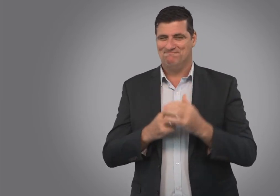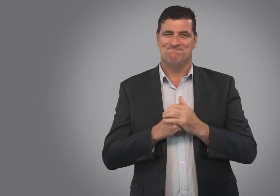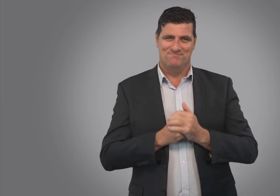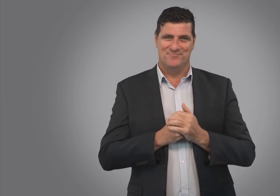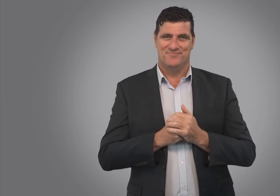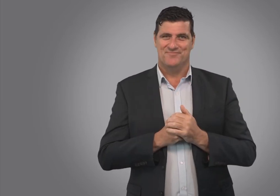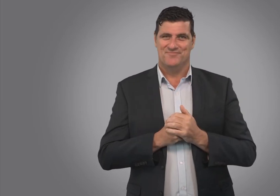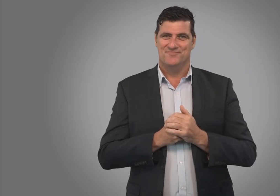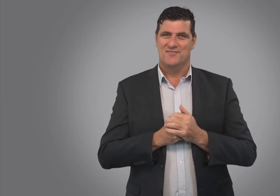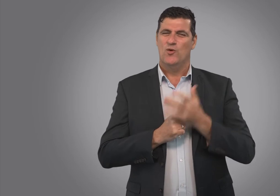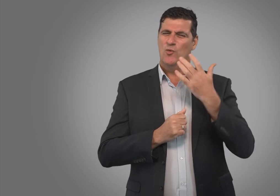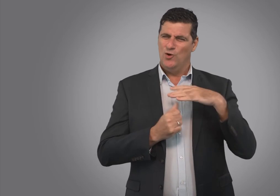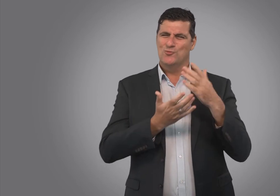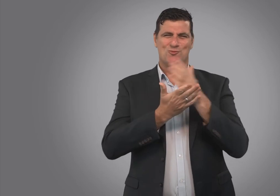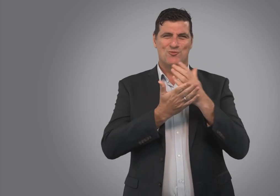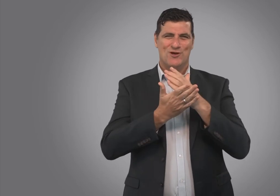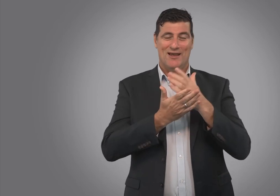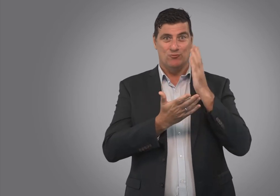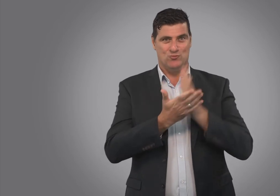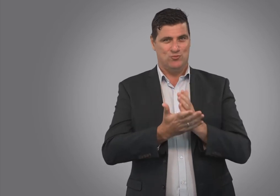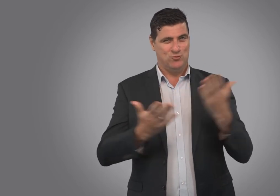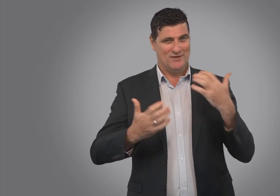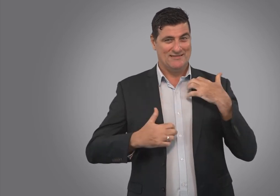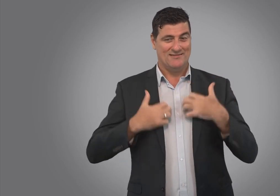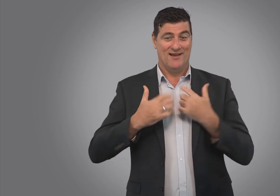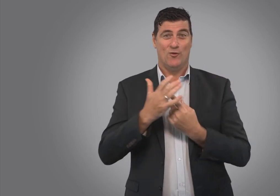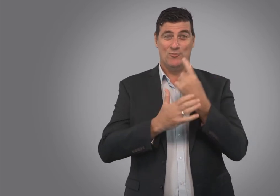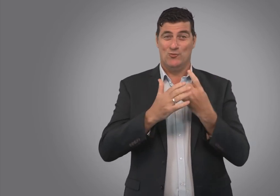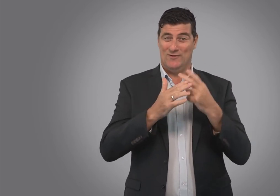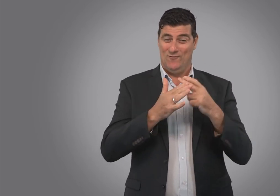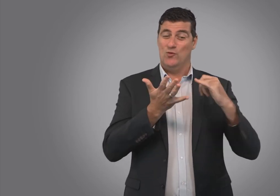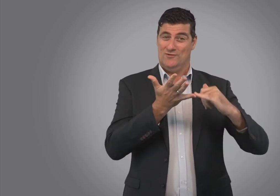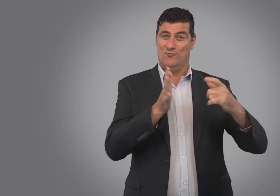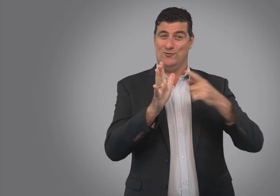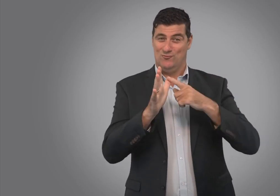We want to share a very exciting opportunity for the South Australian Deaf community.